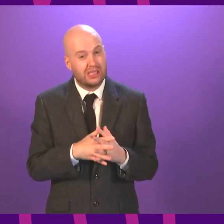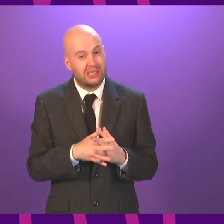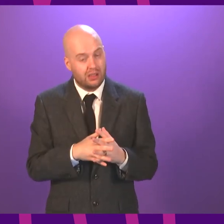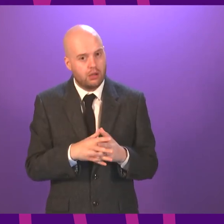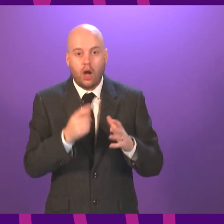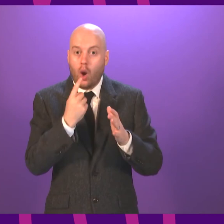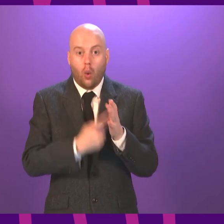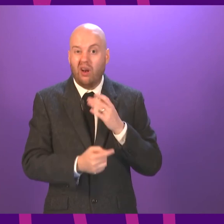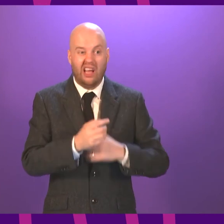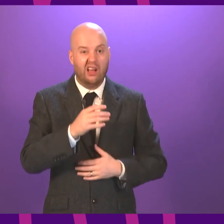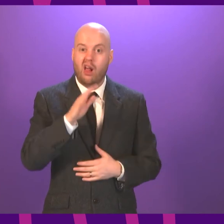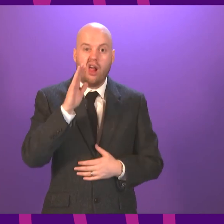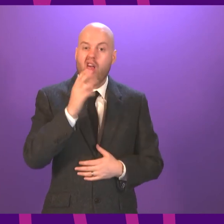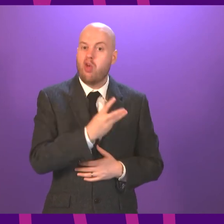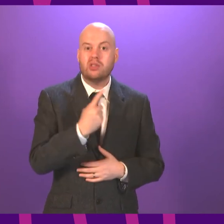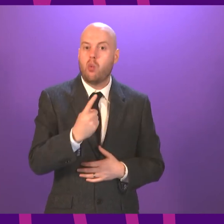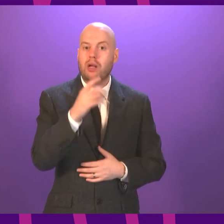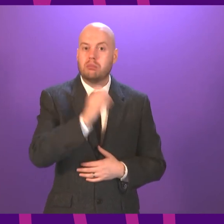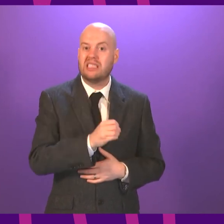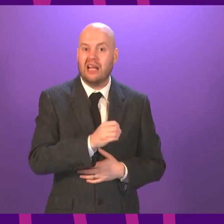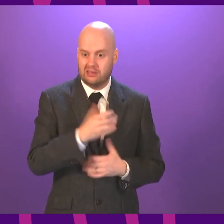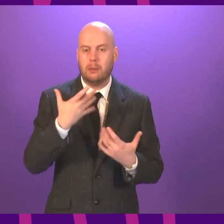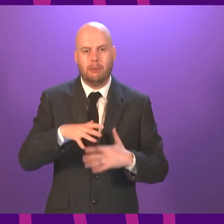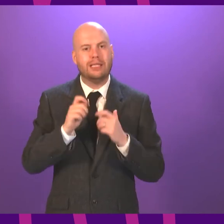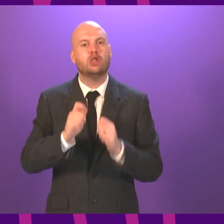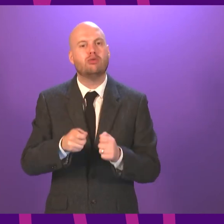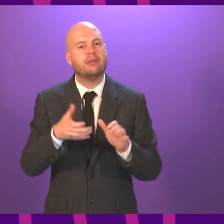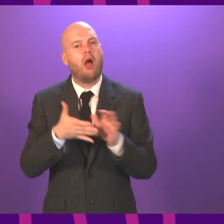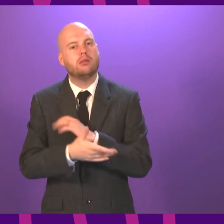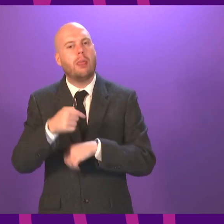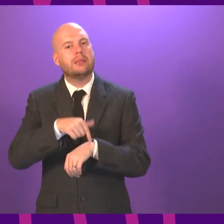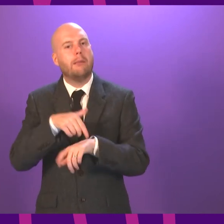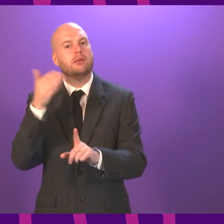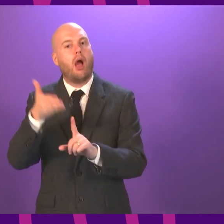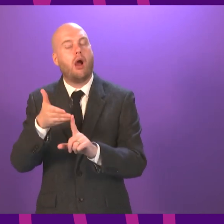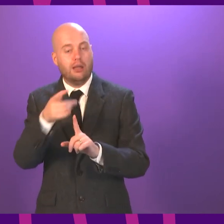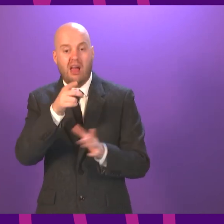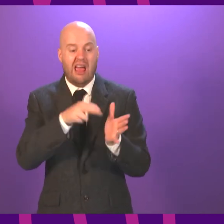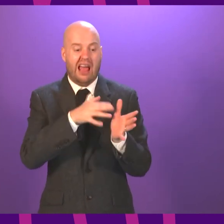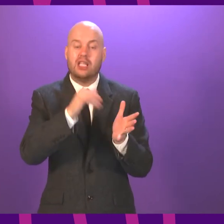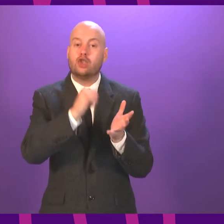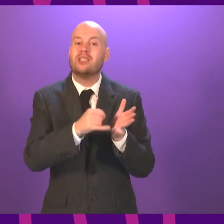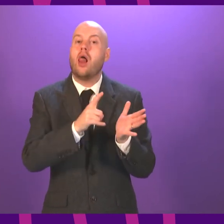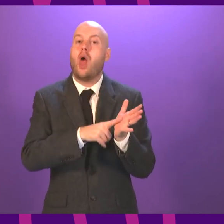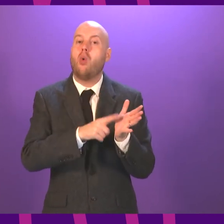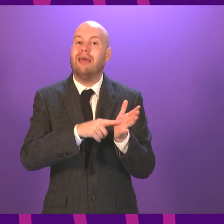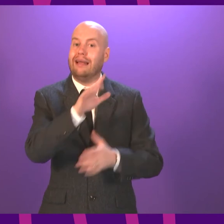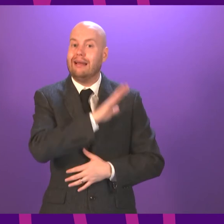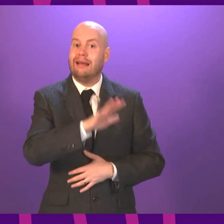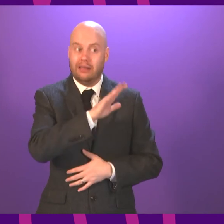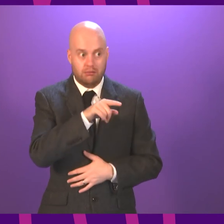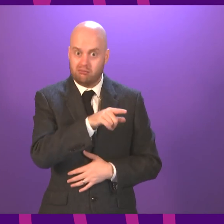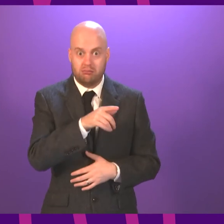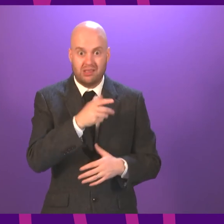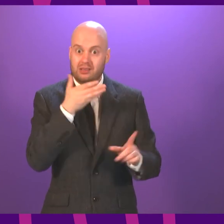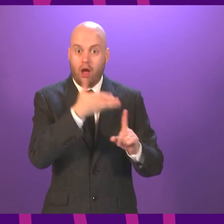-week target. In NHS Lothian, the target was missed by over a third. The figures also showed that one in five children are